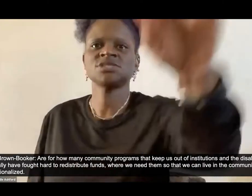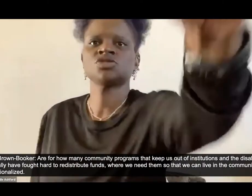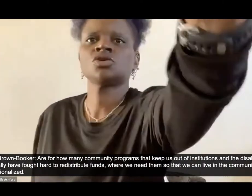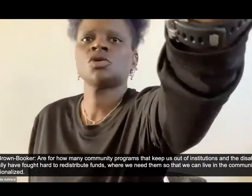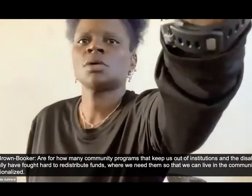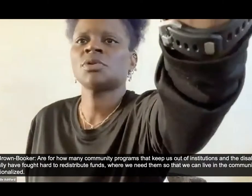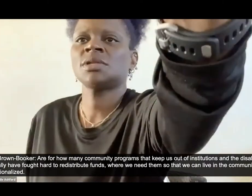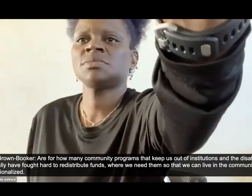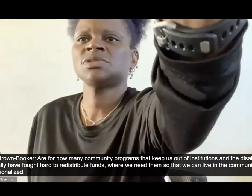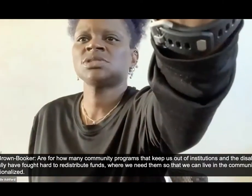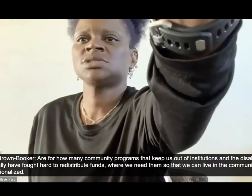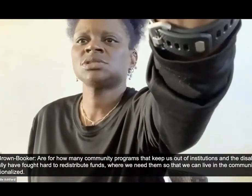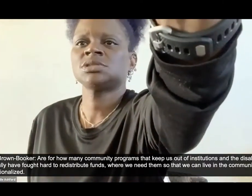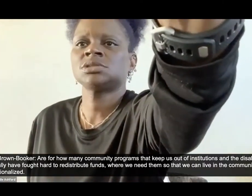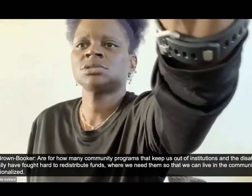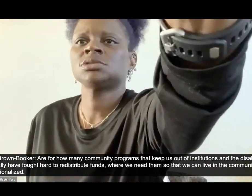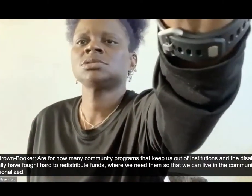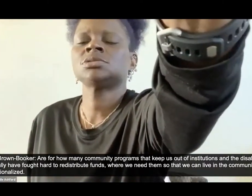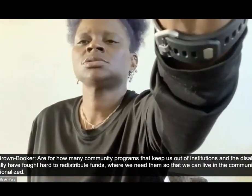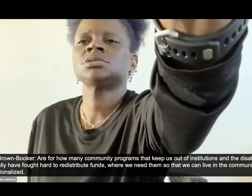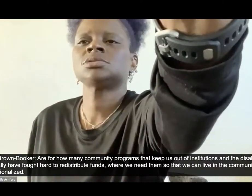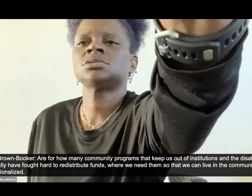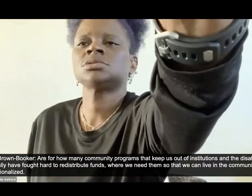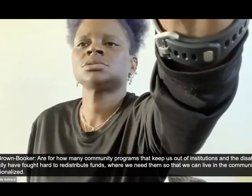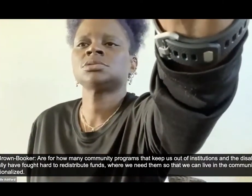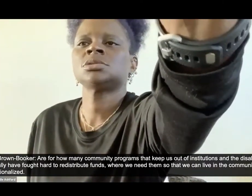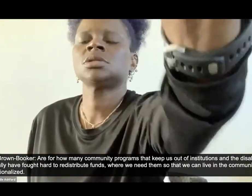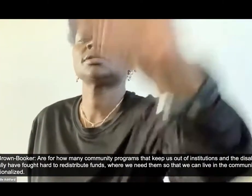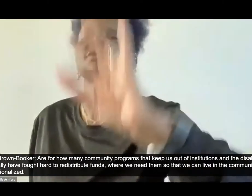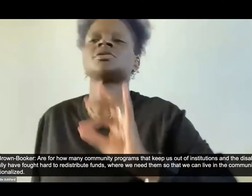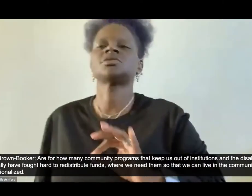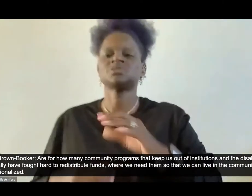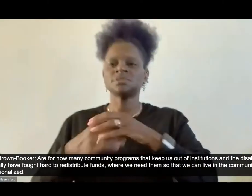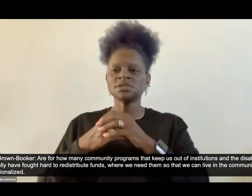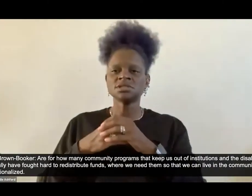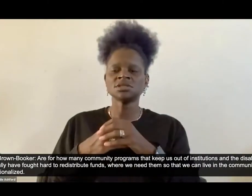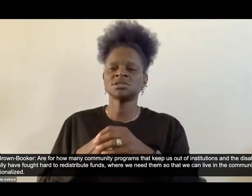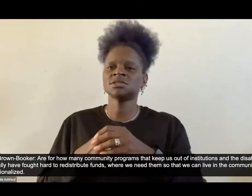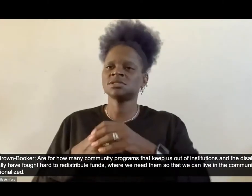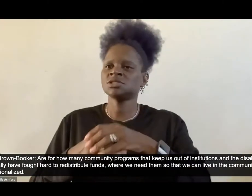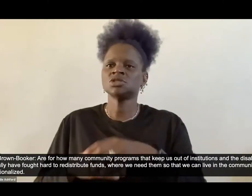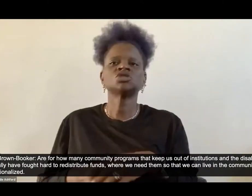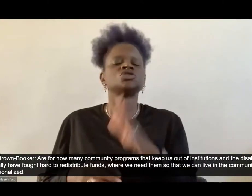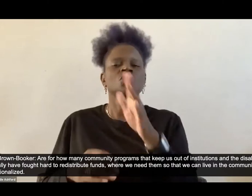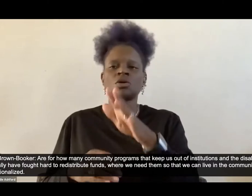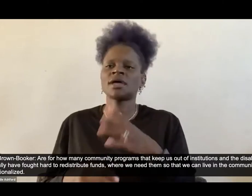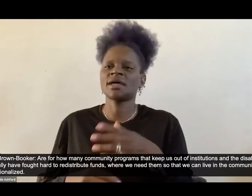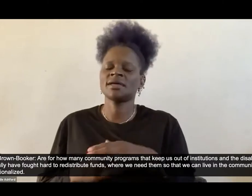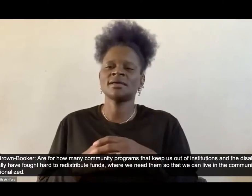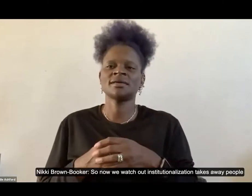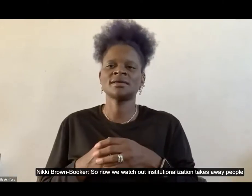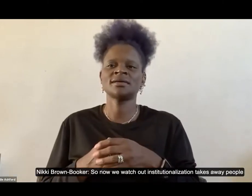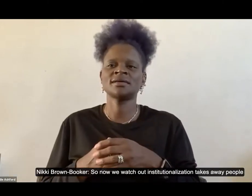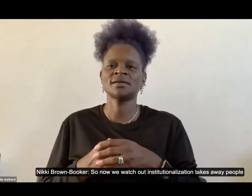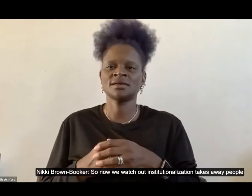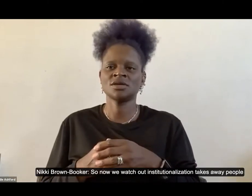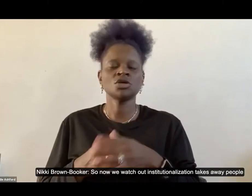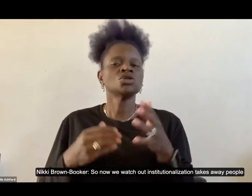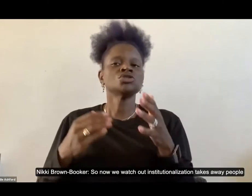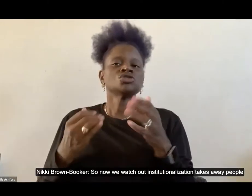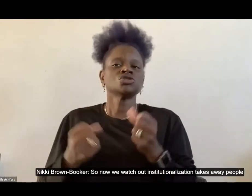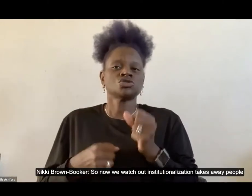them so that we can live in the community rather than be institutionalized. So